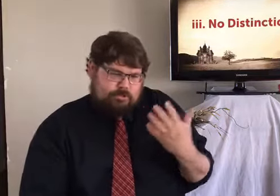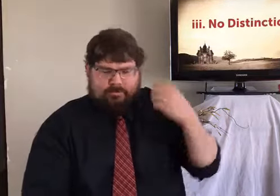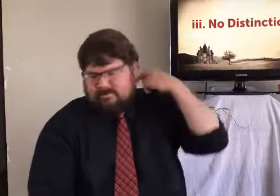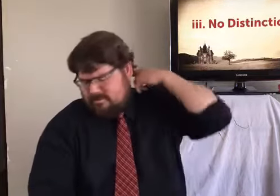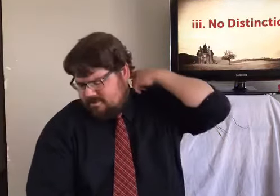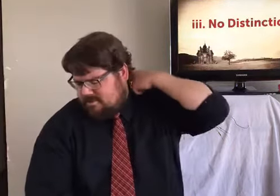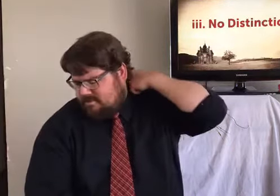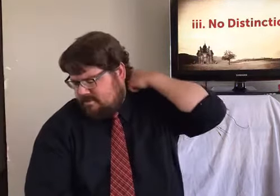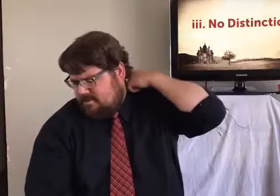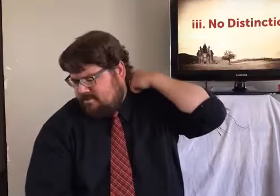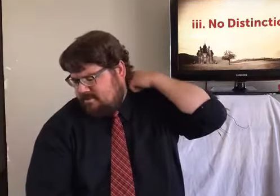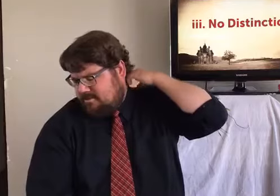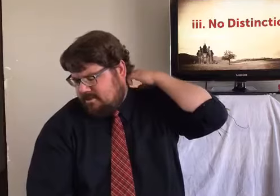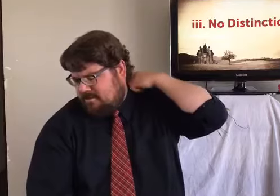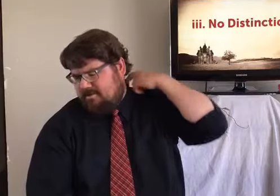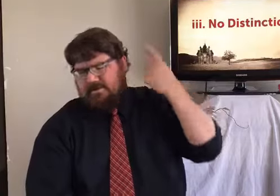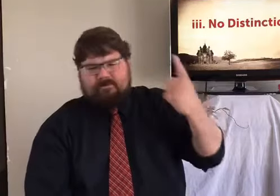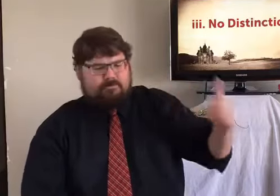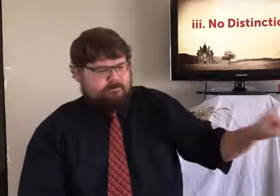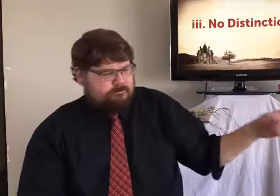same thing. But I was there first.